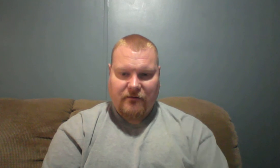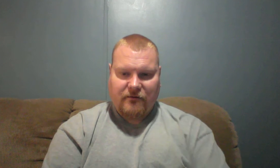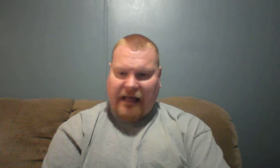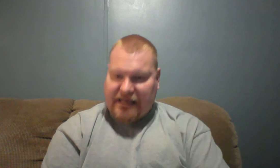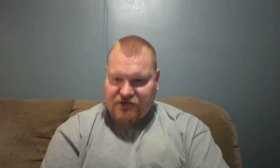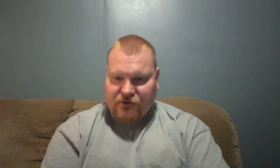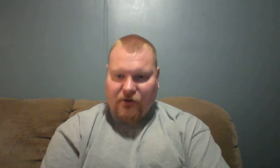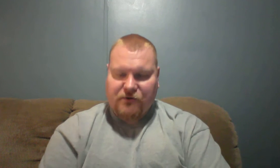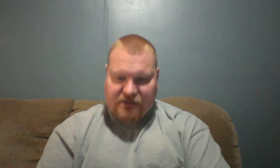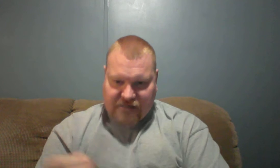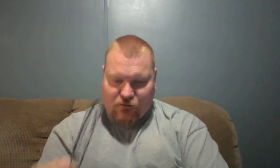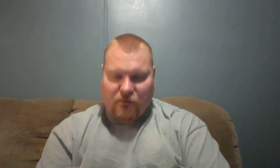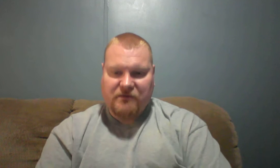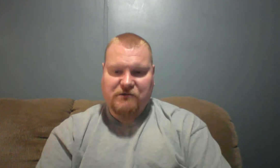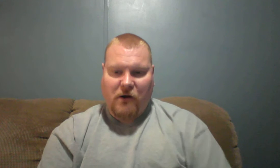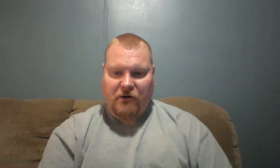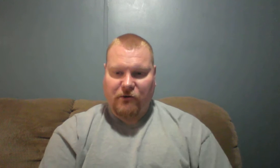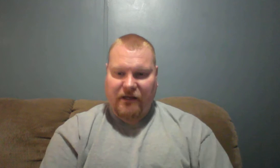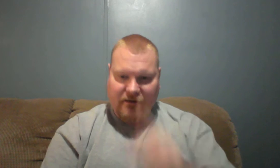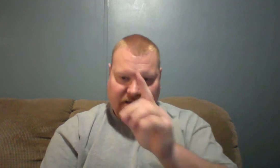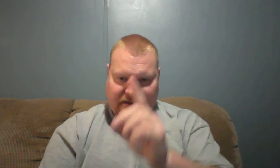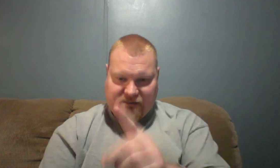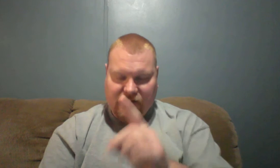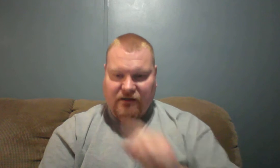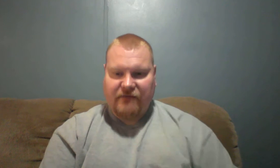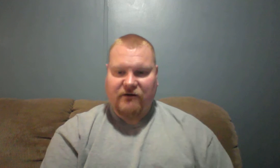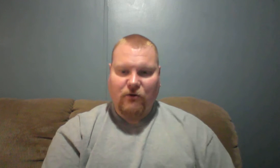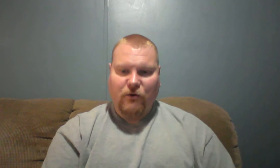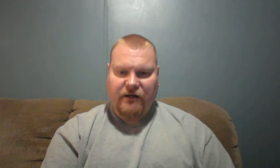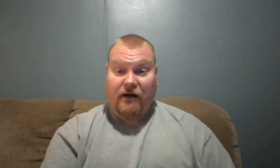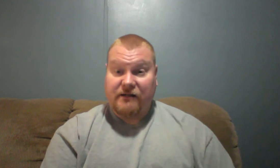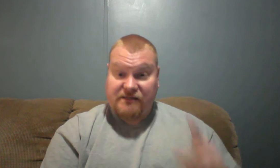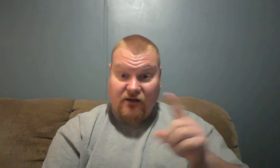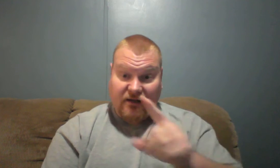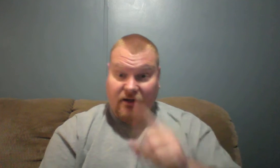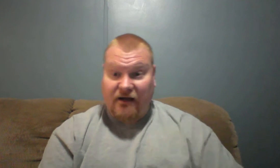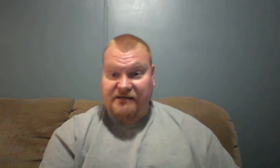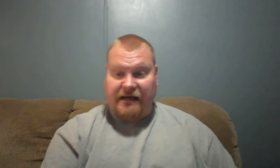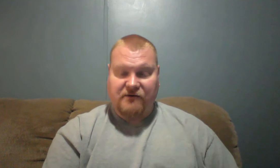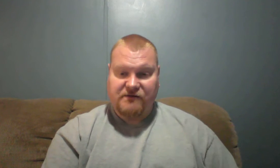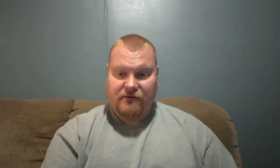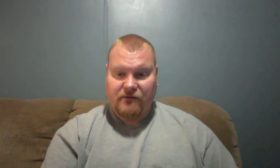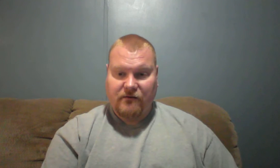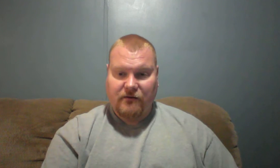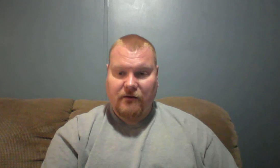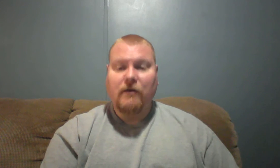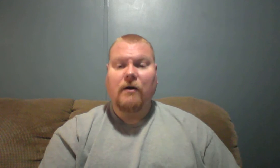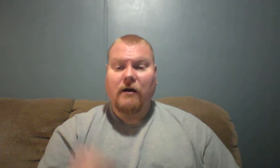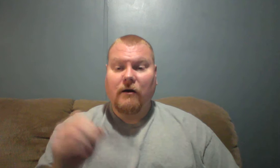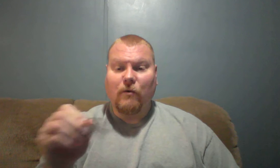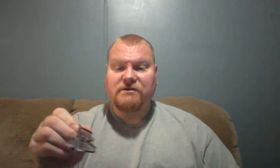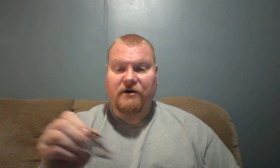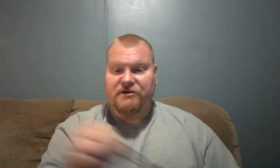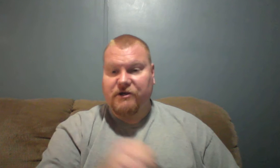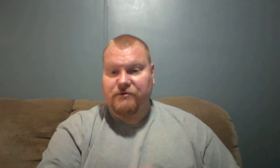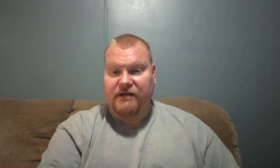Eight strokes and this woman is walking around still giving glory to God still in God's house. What's our excuse now?